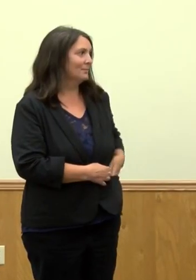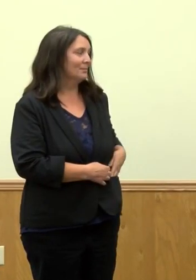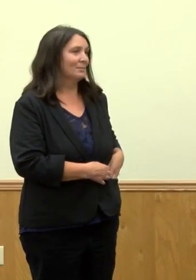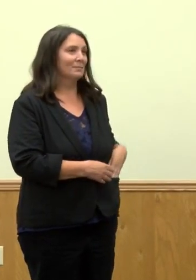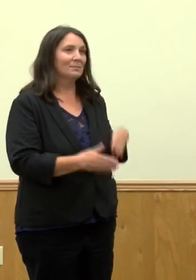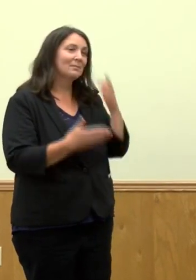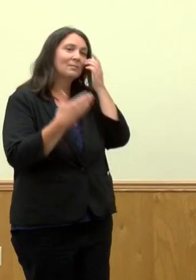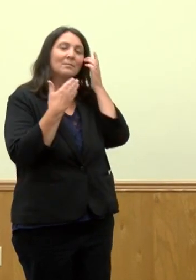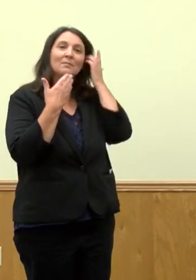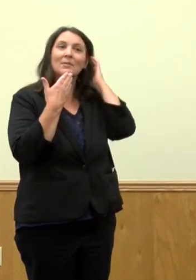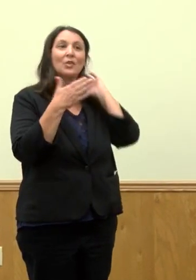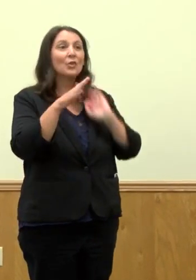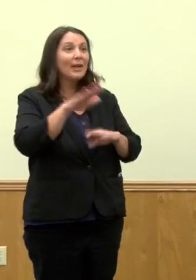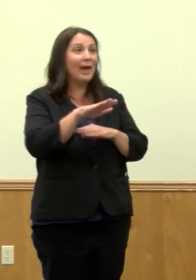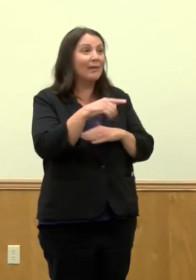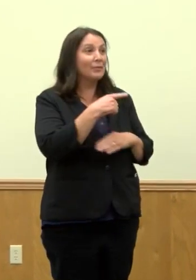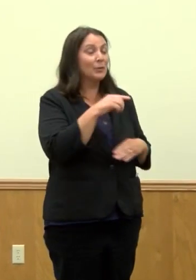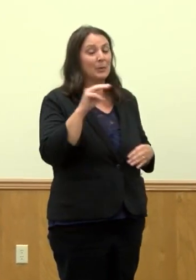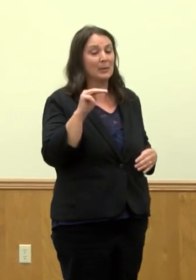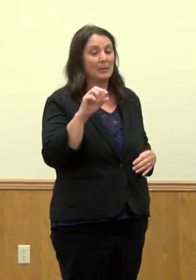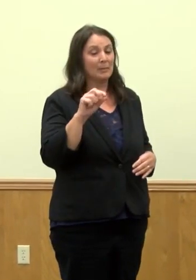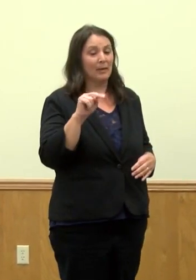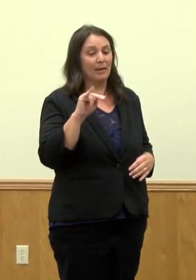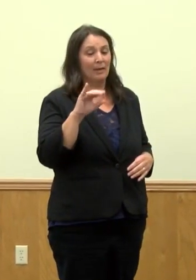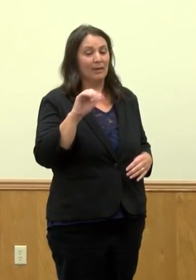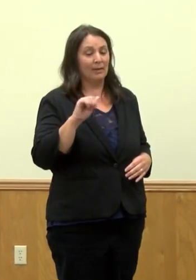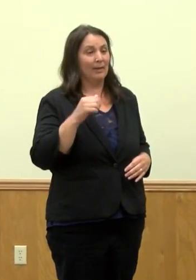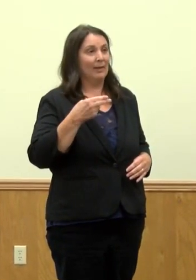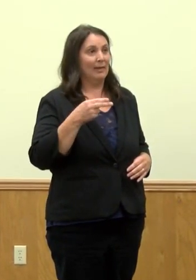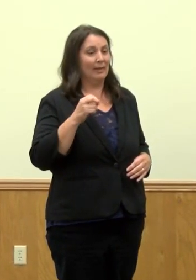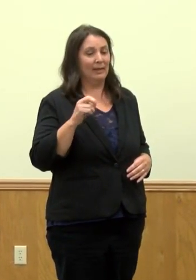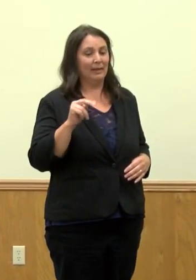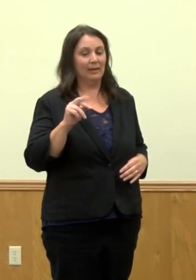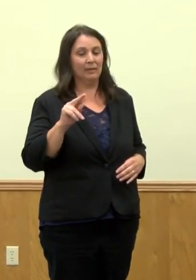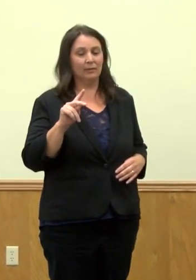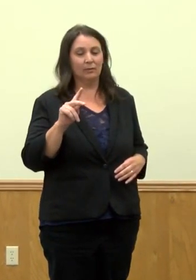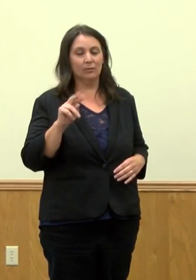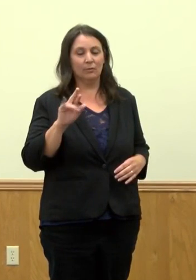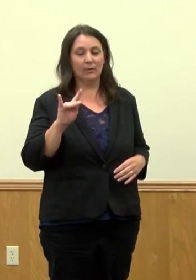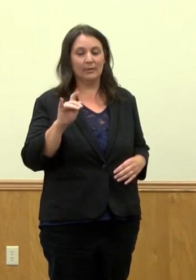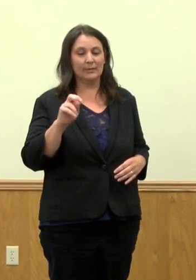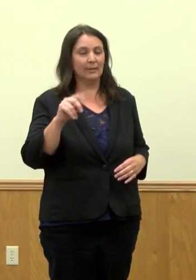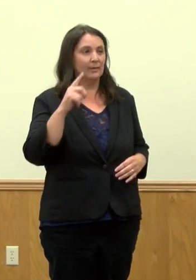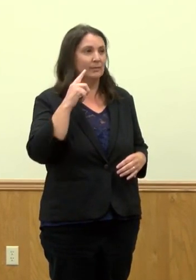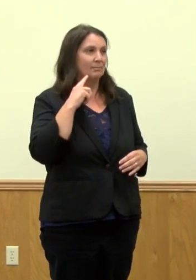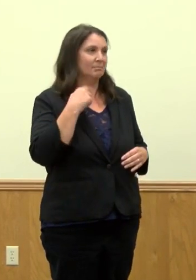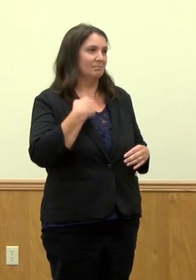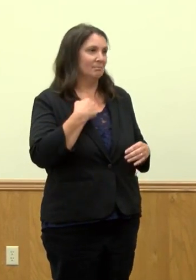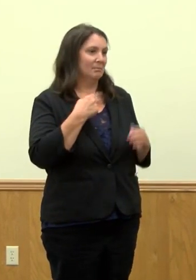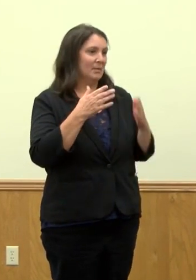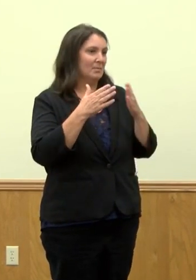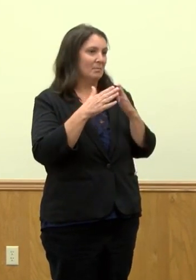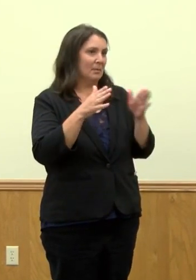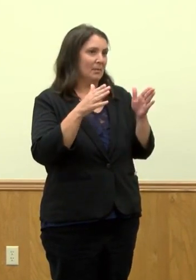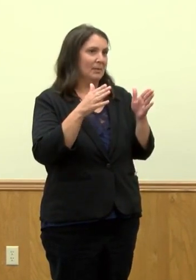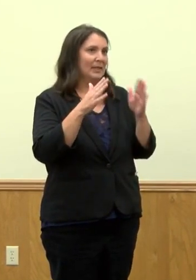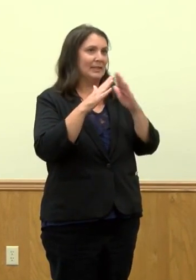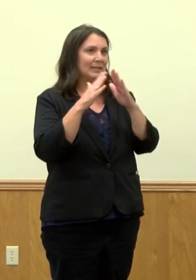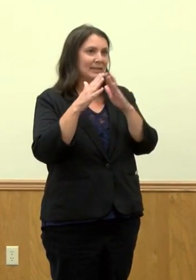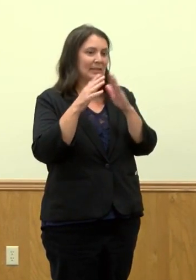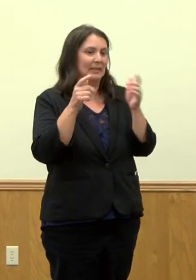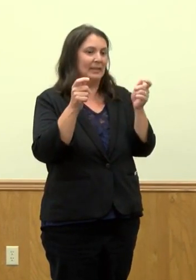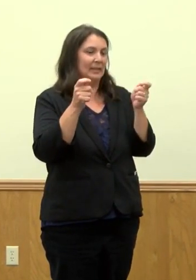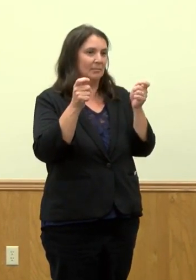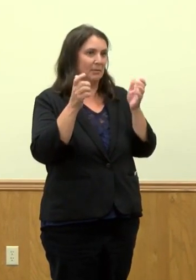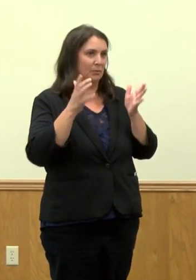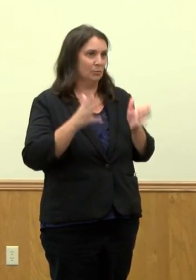Good afternoon. I'm Monica Hendrickson, the Public Health Administrator for the Peoria City County Health Department and welcome to our